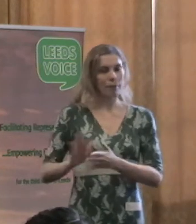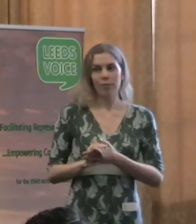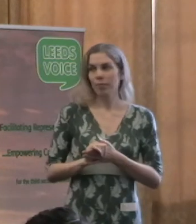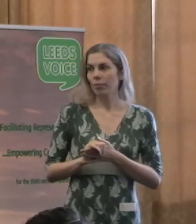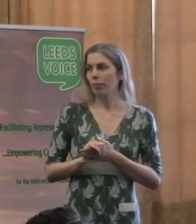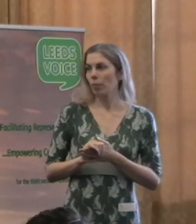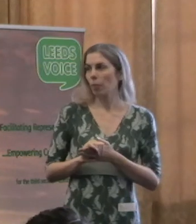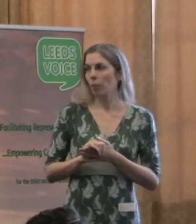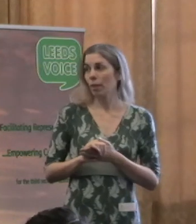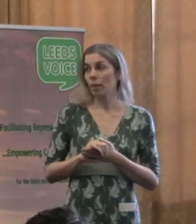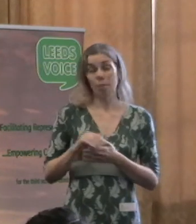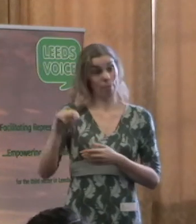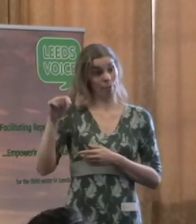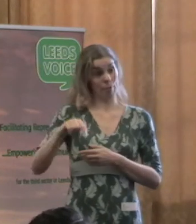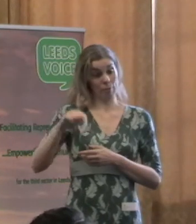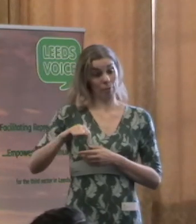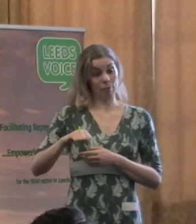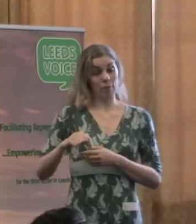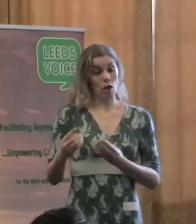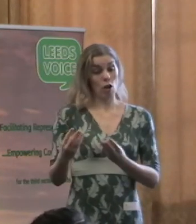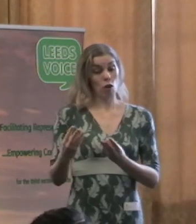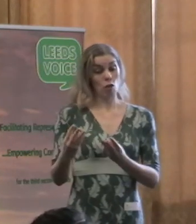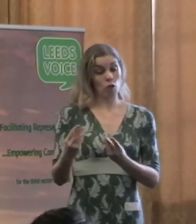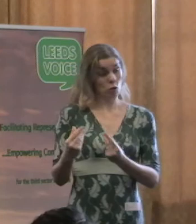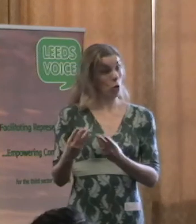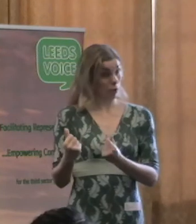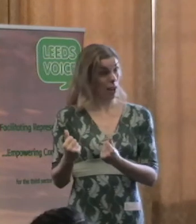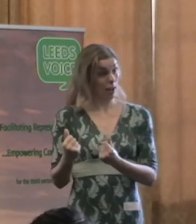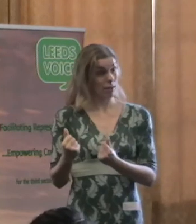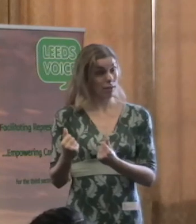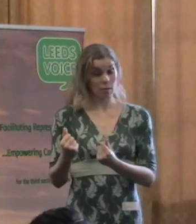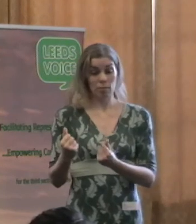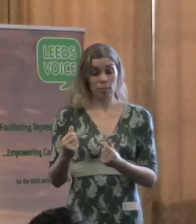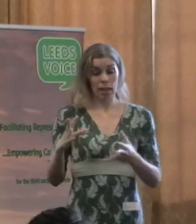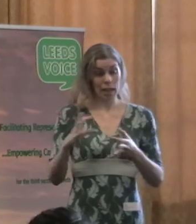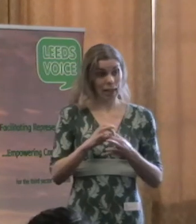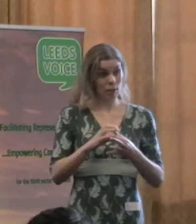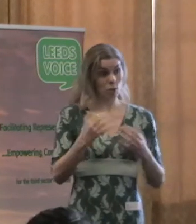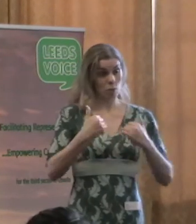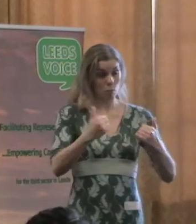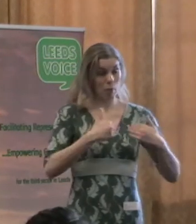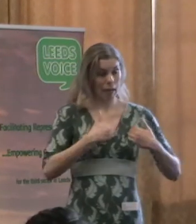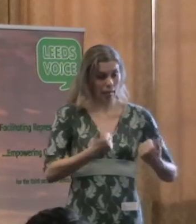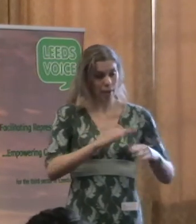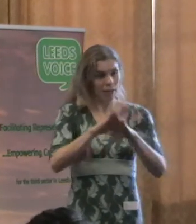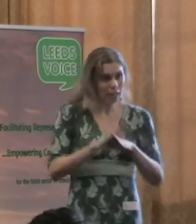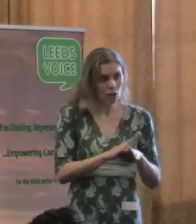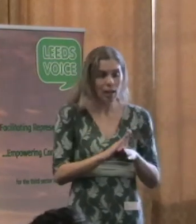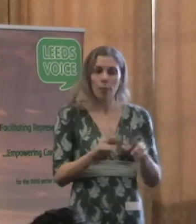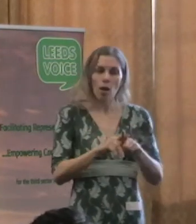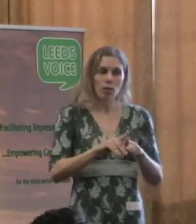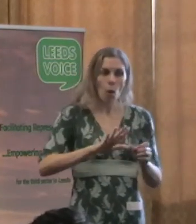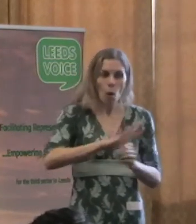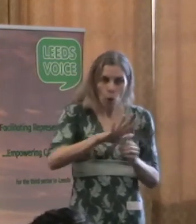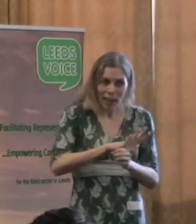there will be dedicated resources to public health, both nationally and locally, with a much clearer